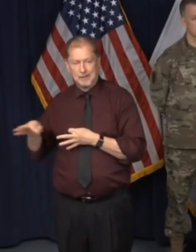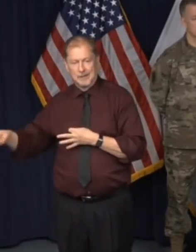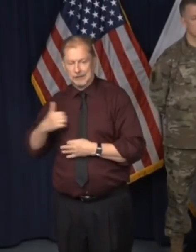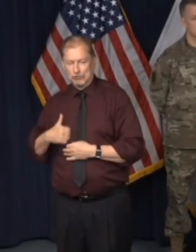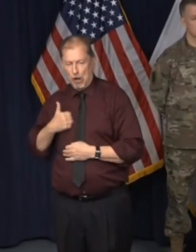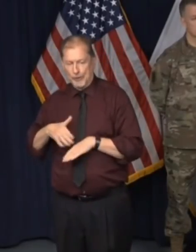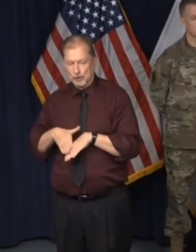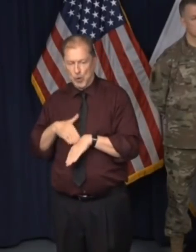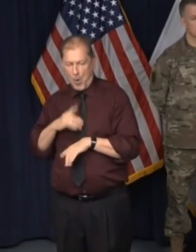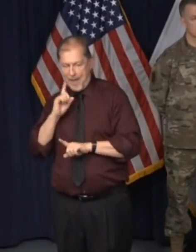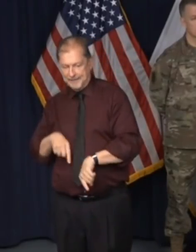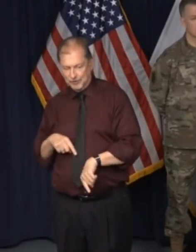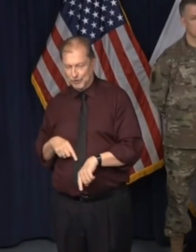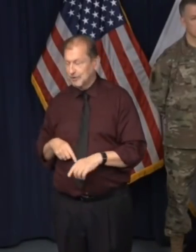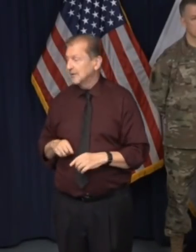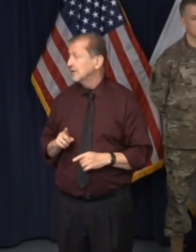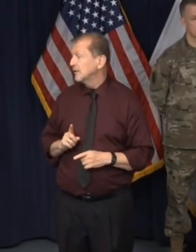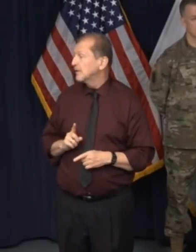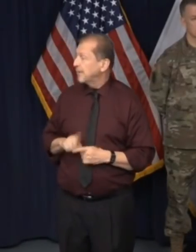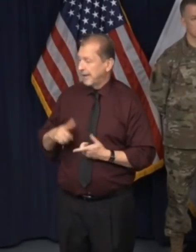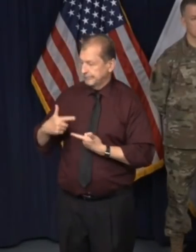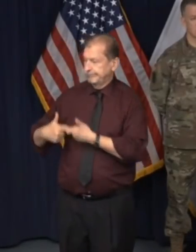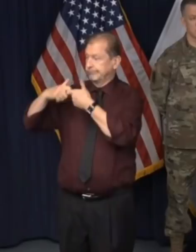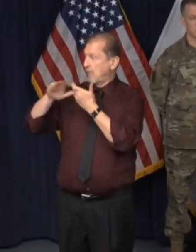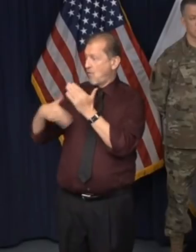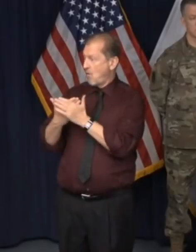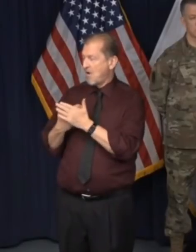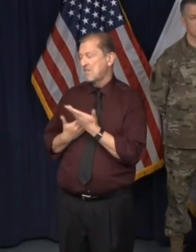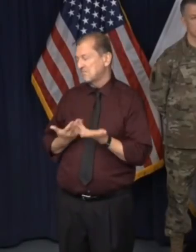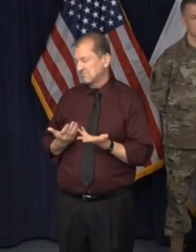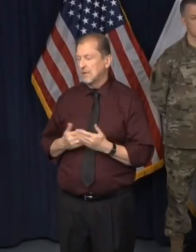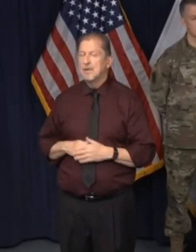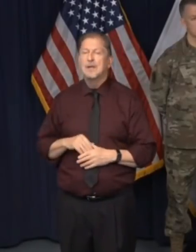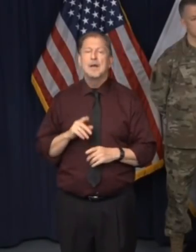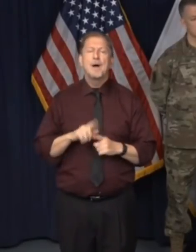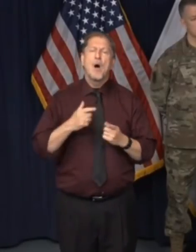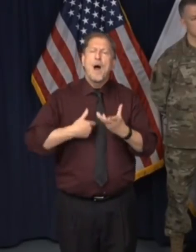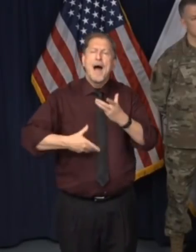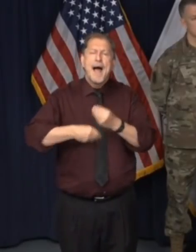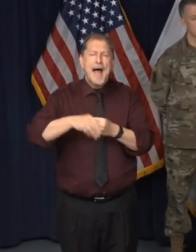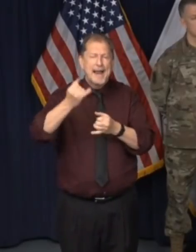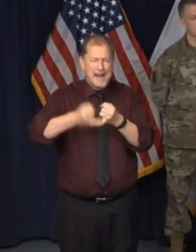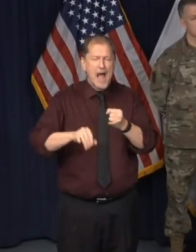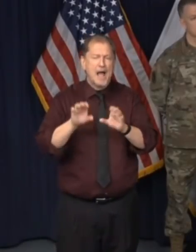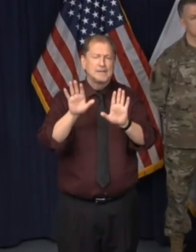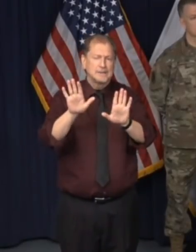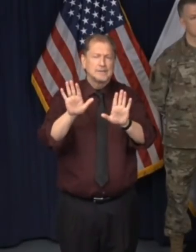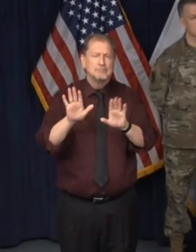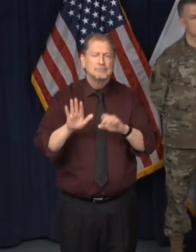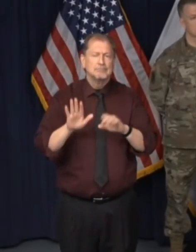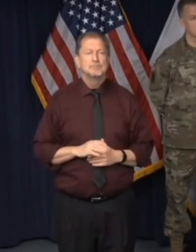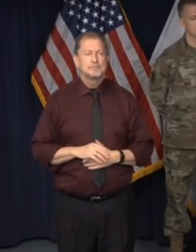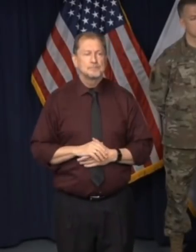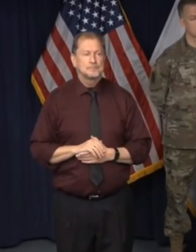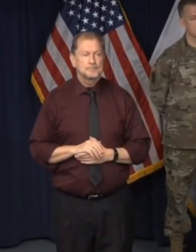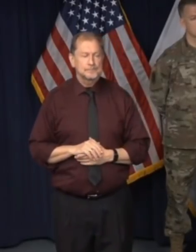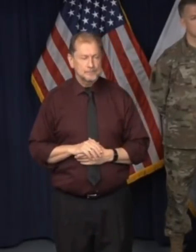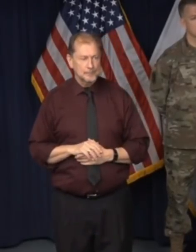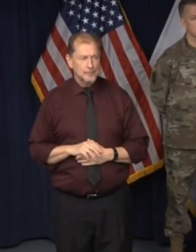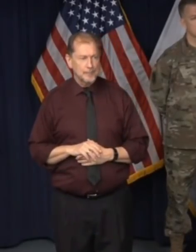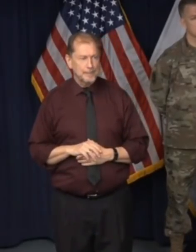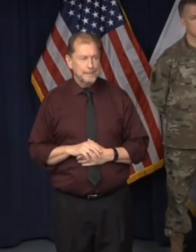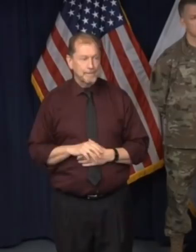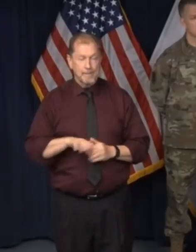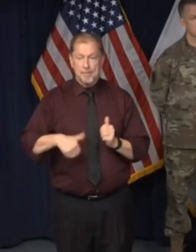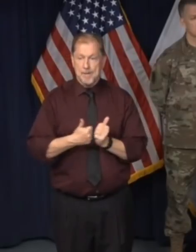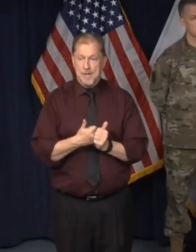but I don't have an opinion about the request to the Attorney General. Um, can I just say one thing before I conclude? Um, standing behind